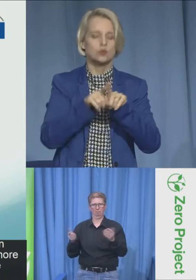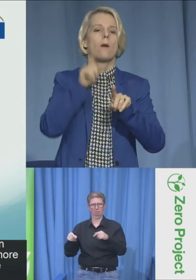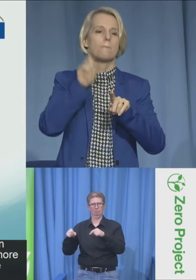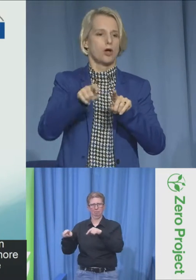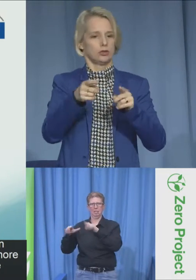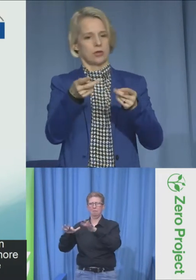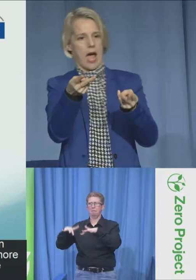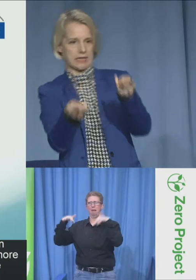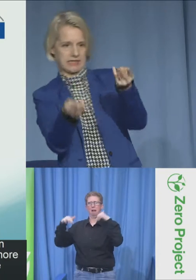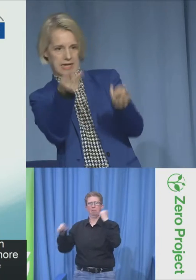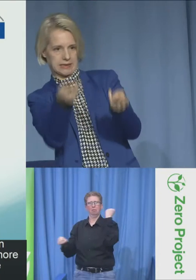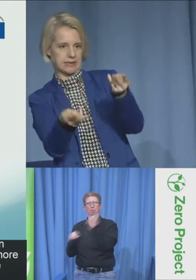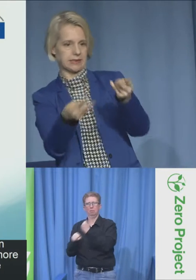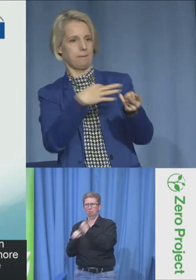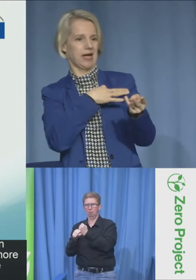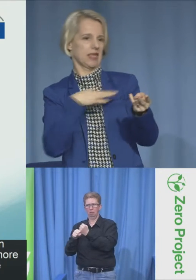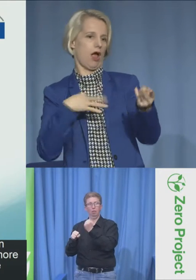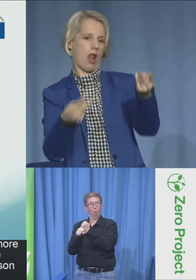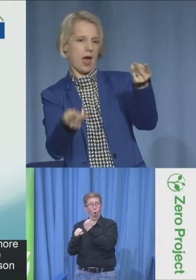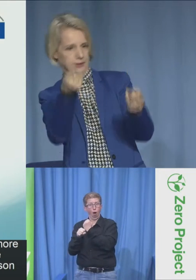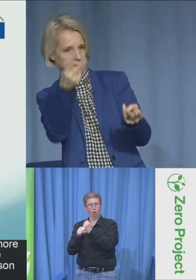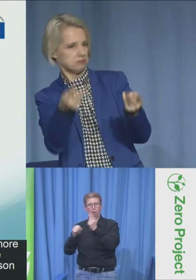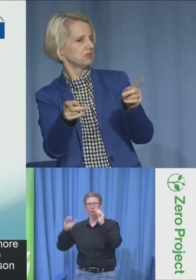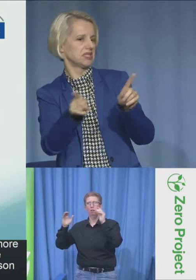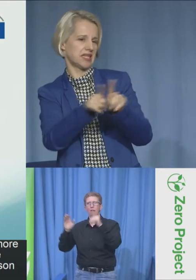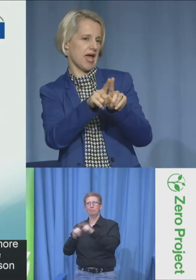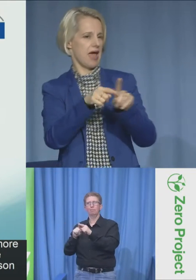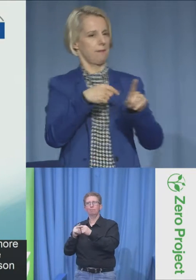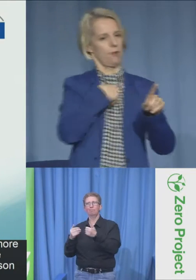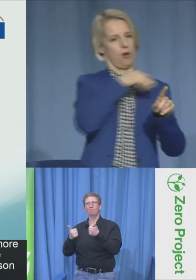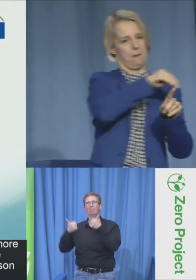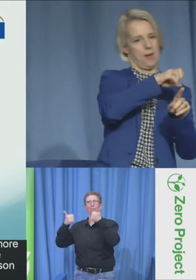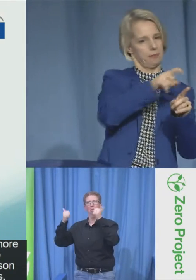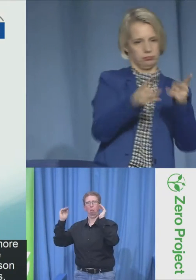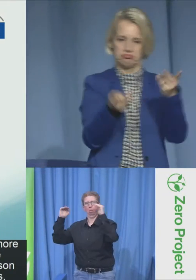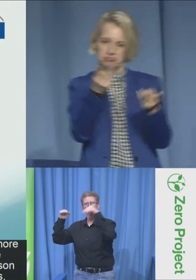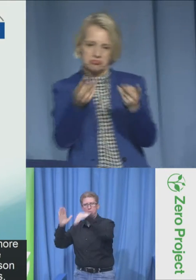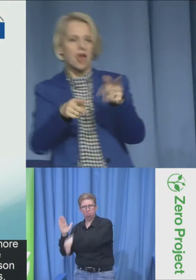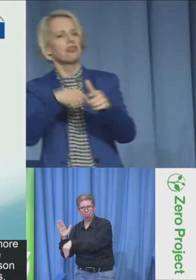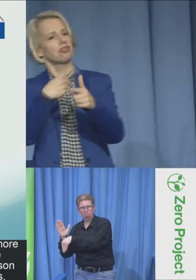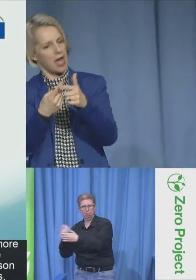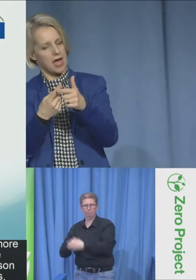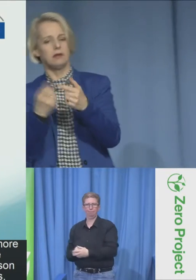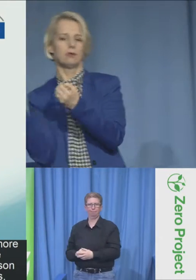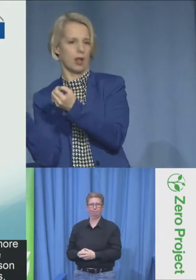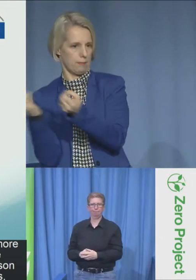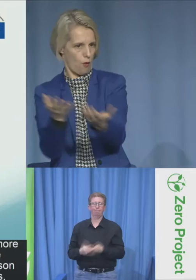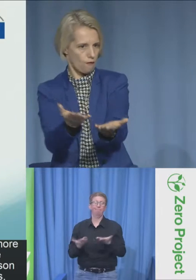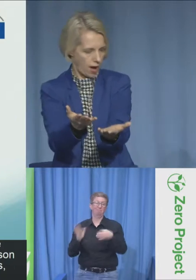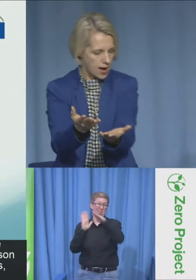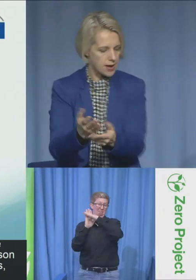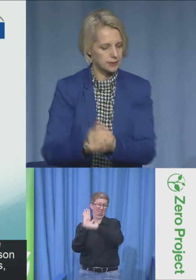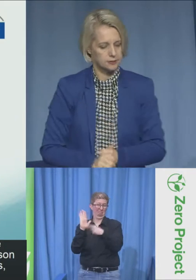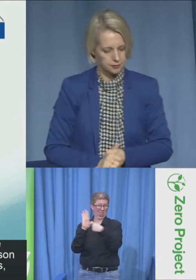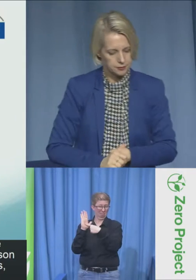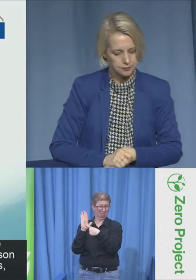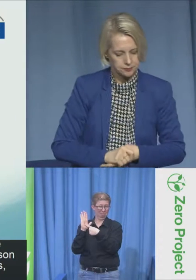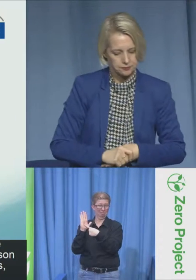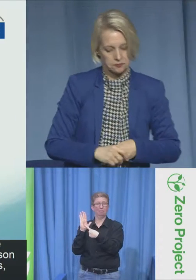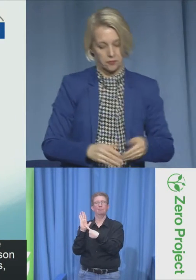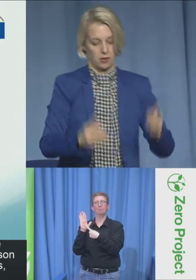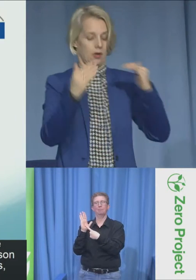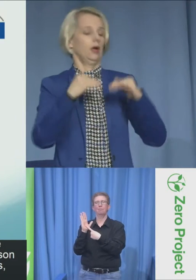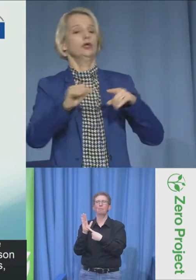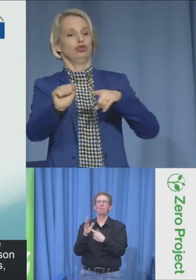staff regulations which they have to follow. And that is after a medical assessment, as I